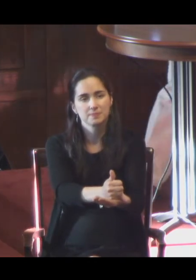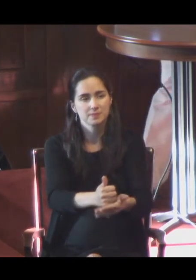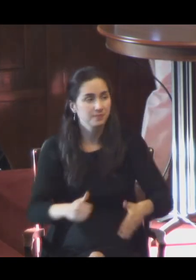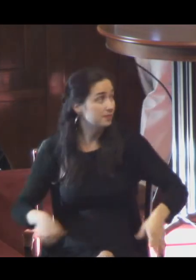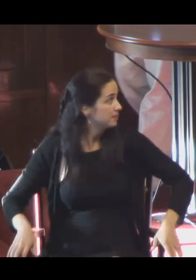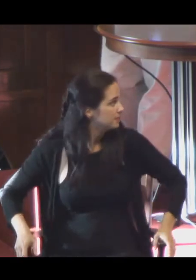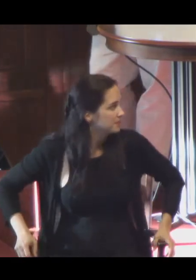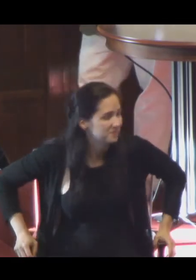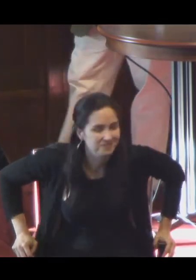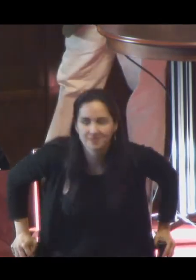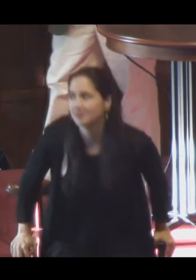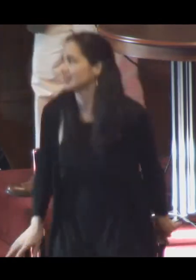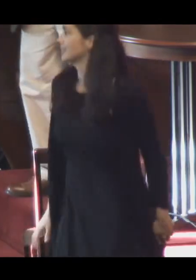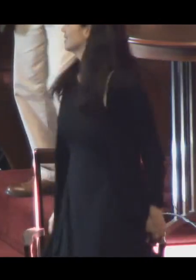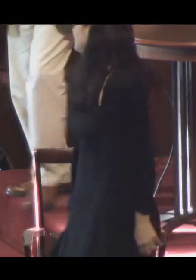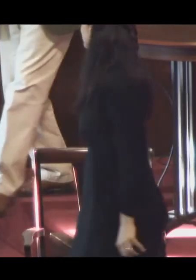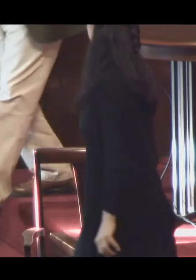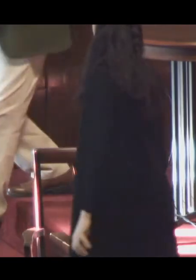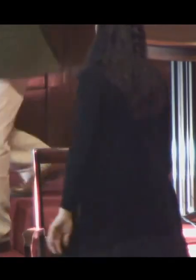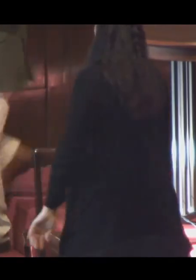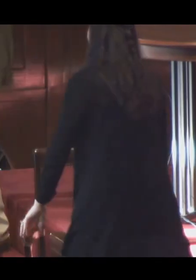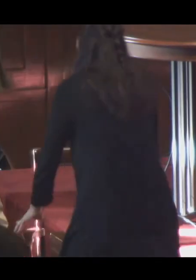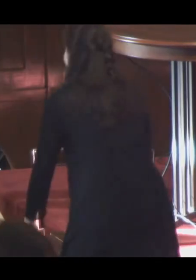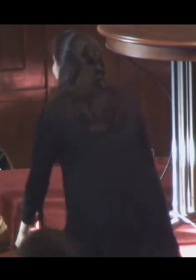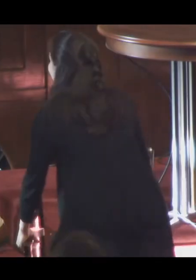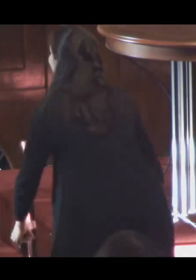Amen. Amen. Amen. Amen. Amen. Amen.